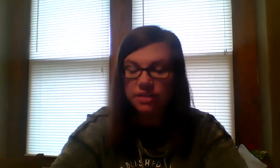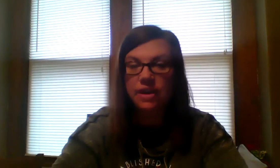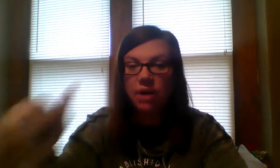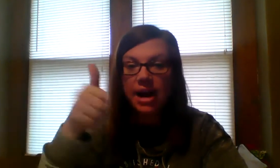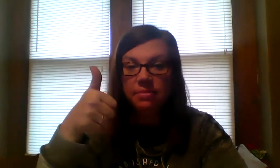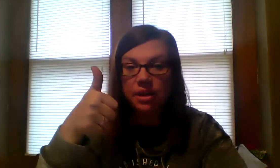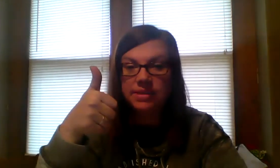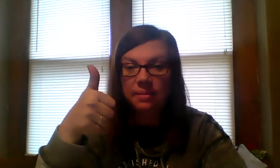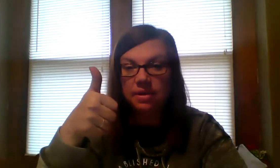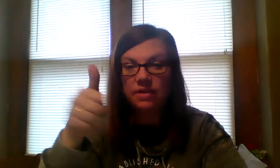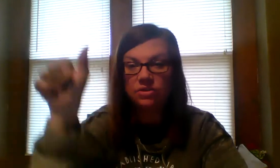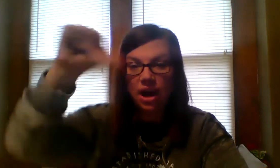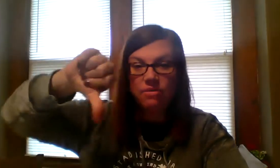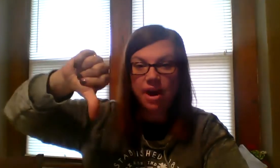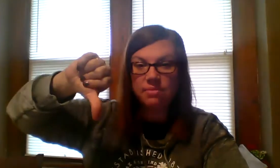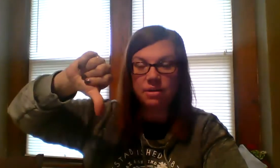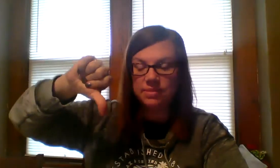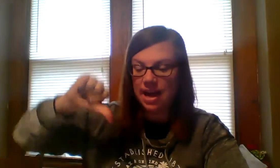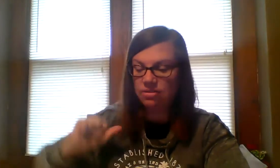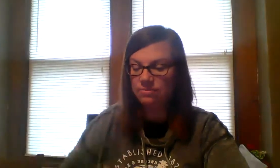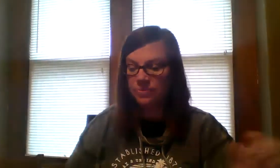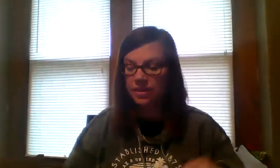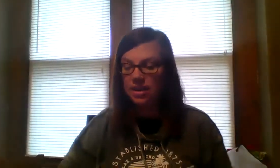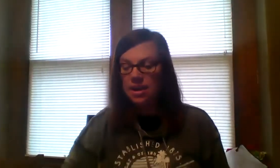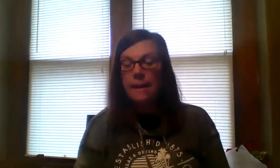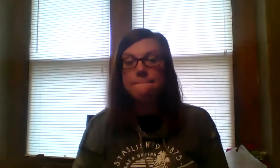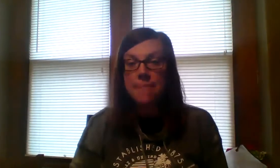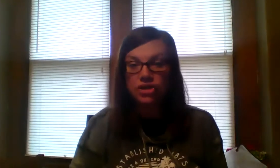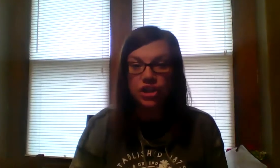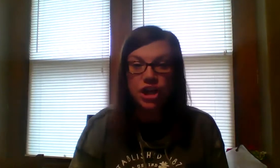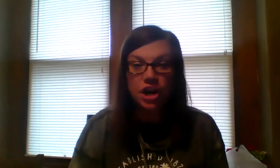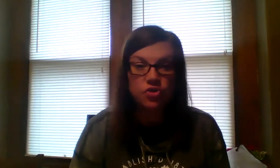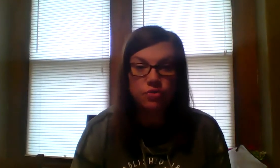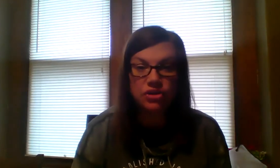If they rhyme, thumbs up. If they do not rhyme, thumbs down. Measure, treasure.